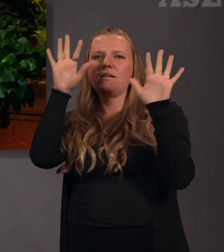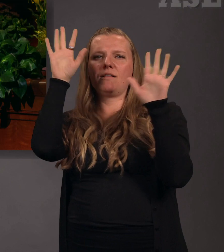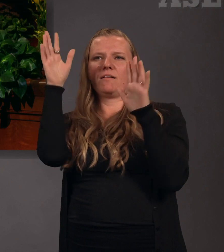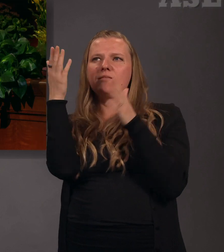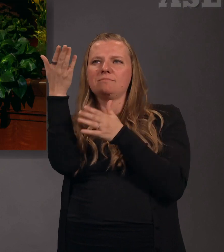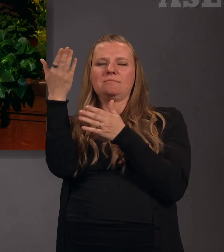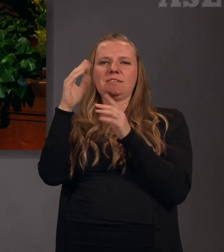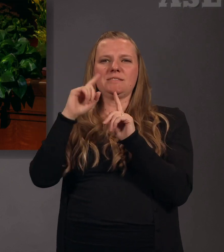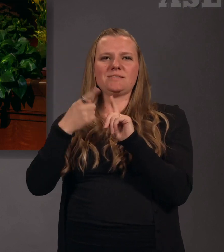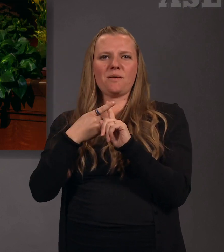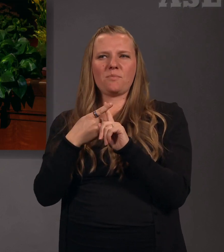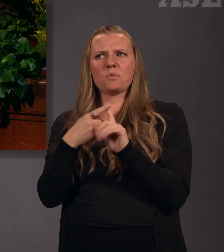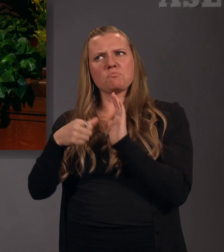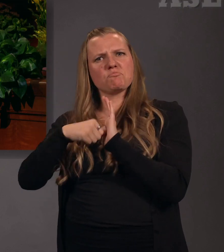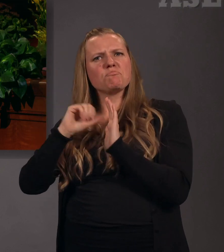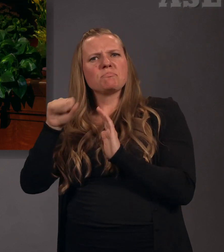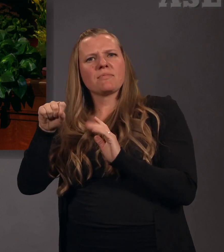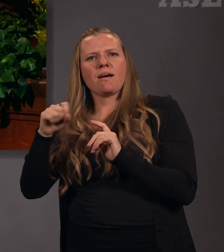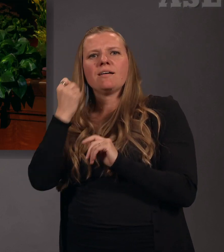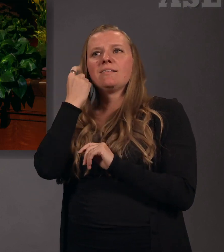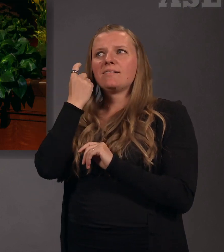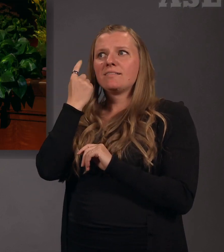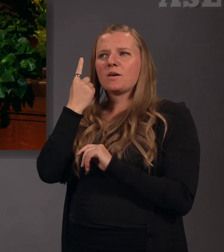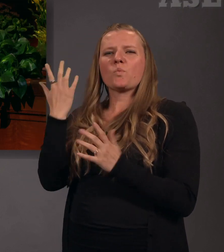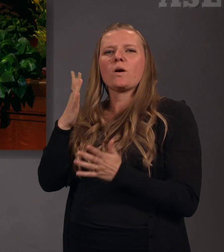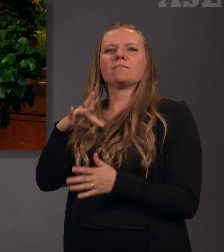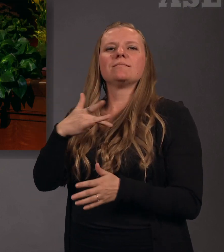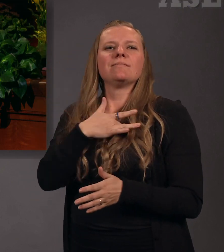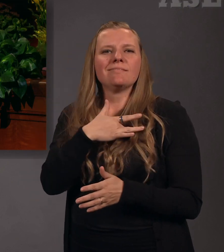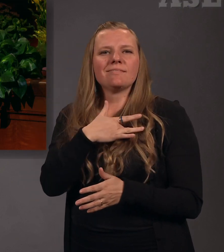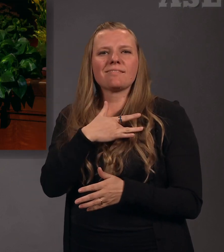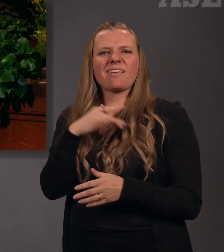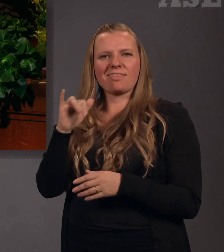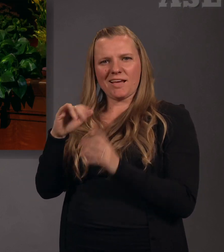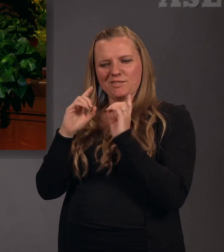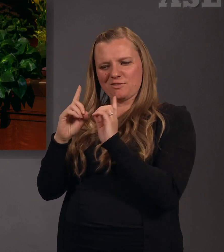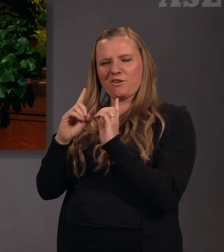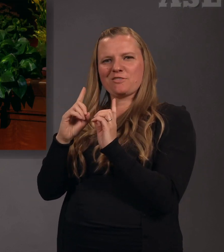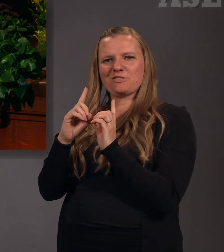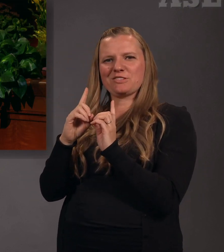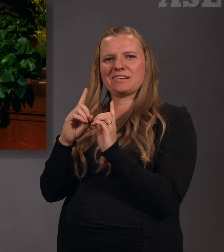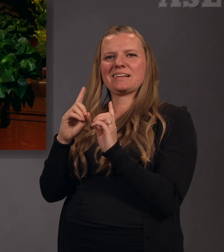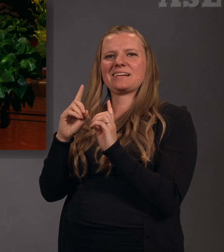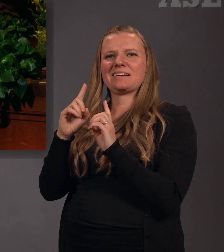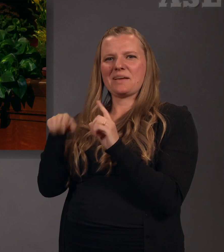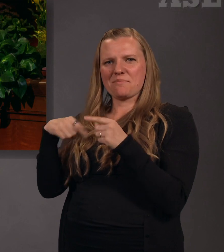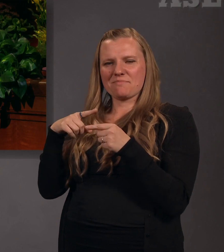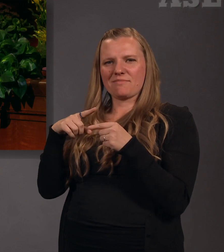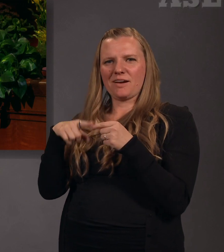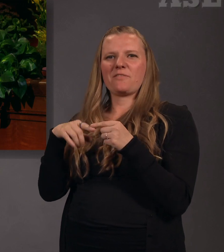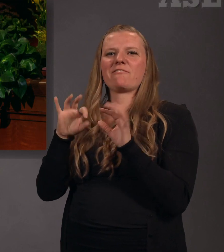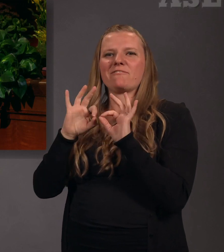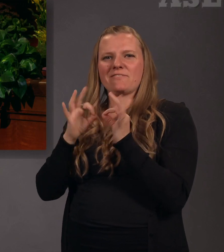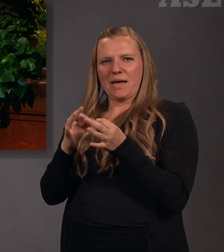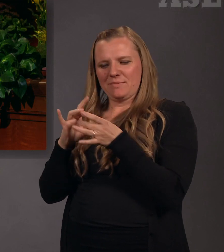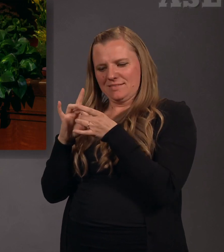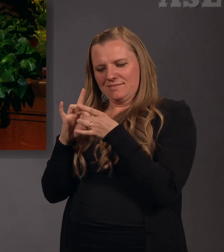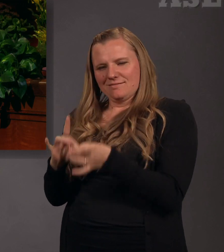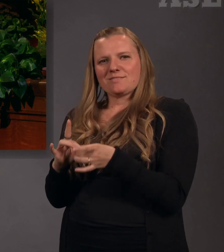but rather by the stunning and profound doctrine that families are united and sealed to Heavenly Father and Jesus